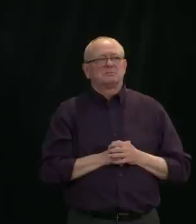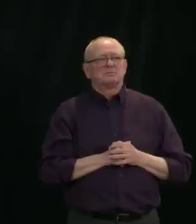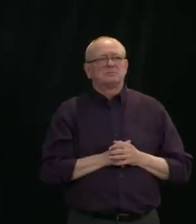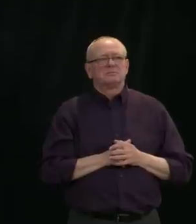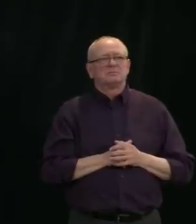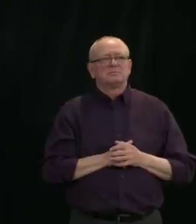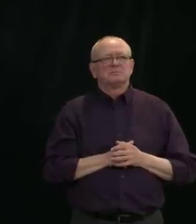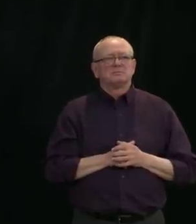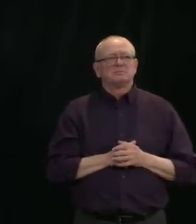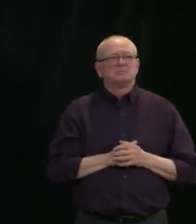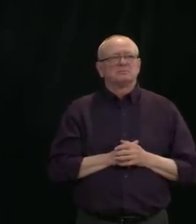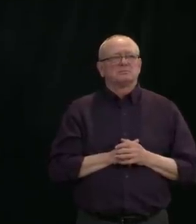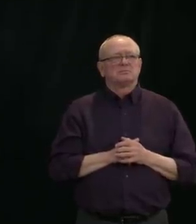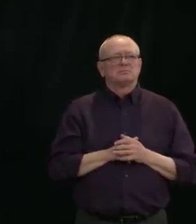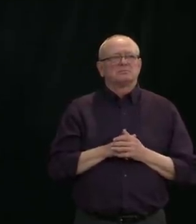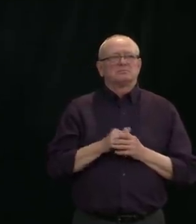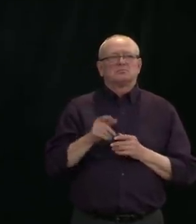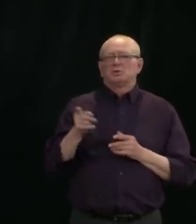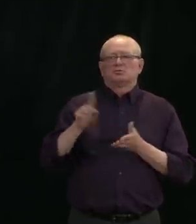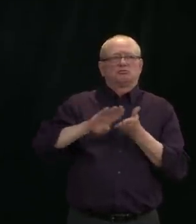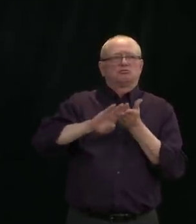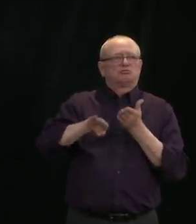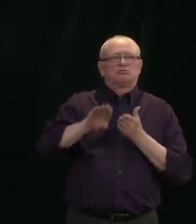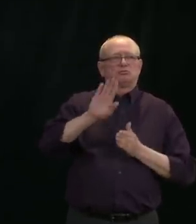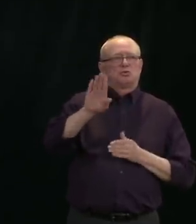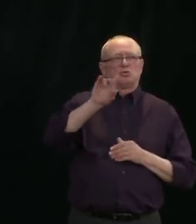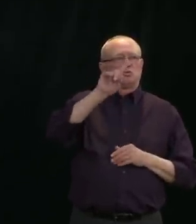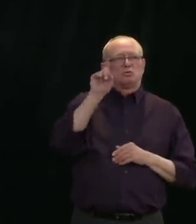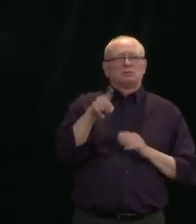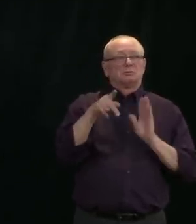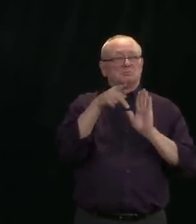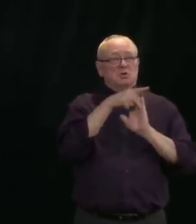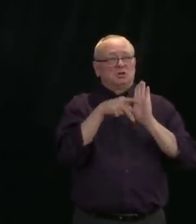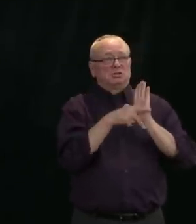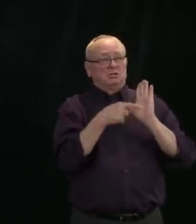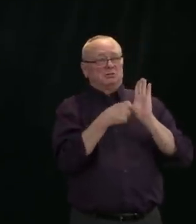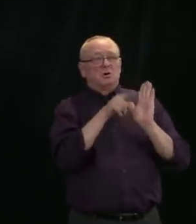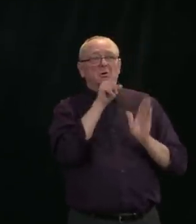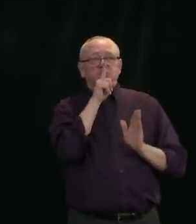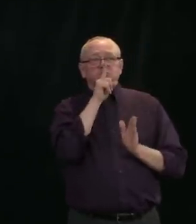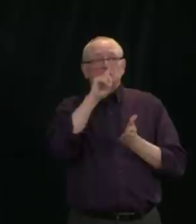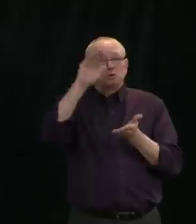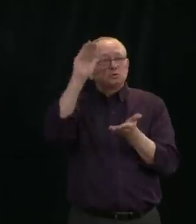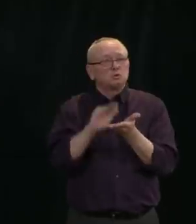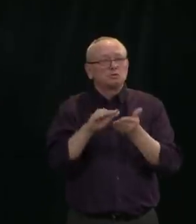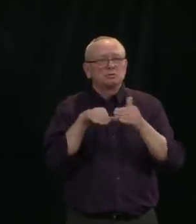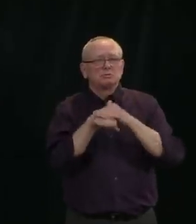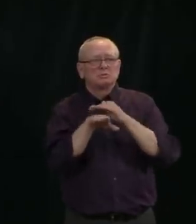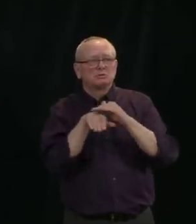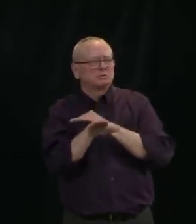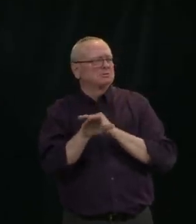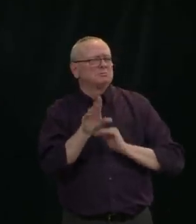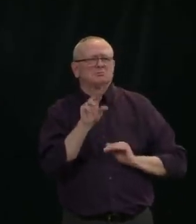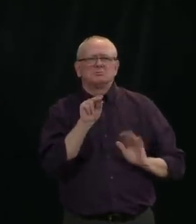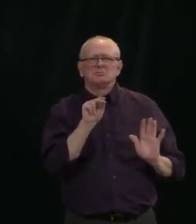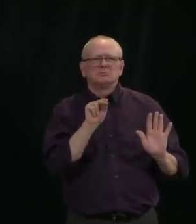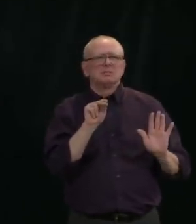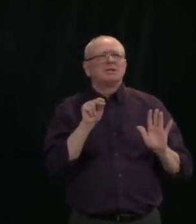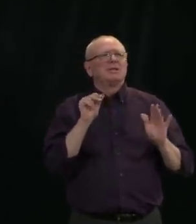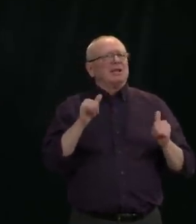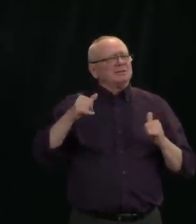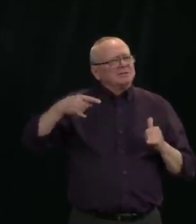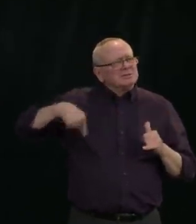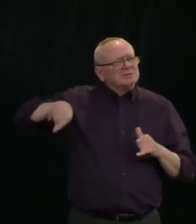no policy of the government that's reducing access. We are maintaining as the baseline in this year, the highest